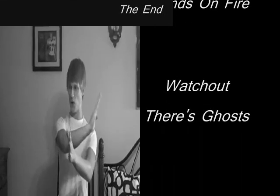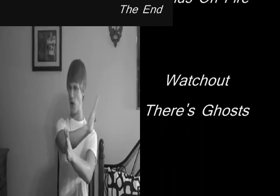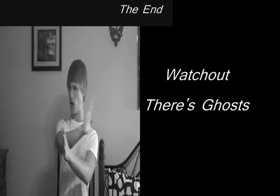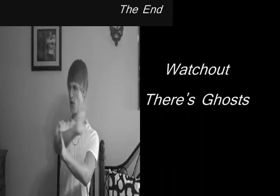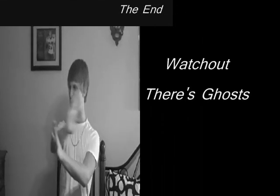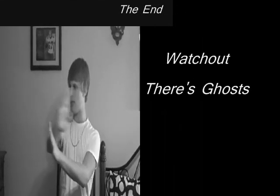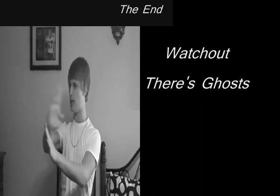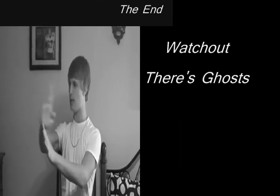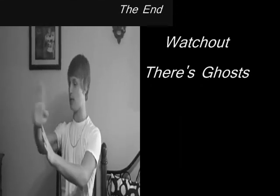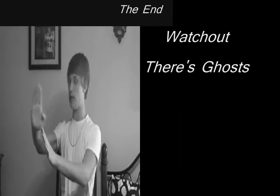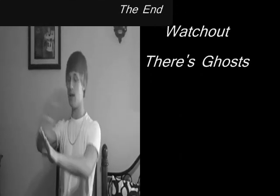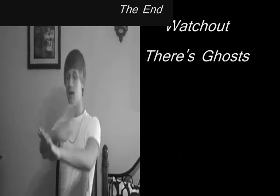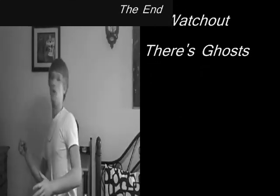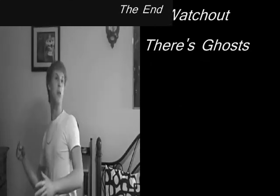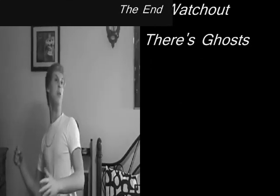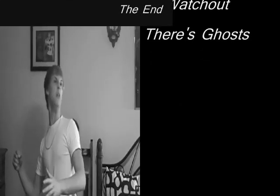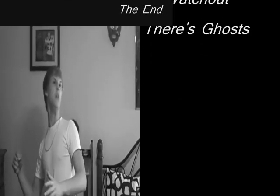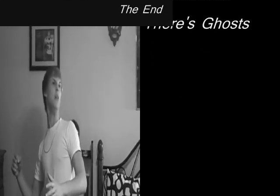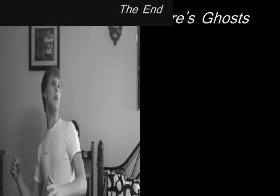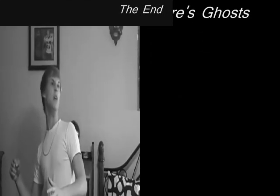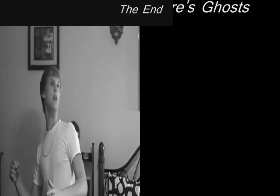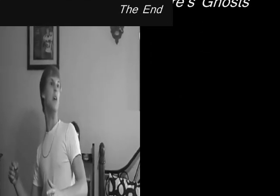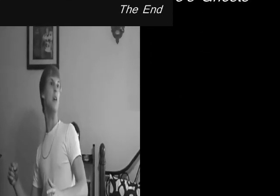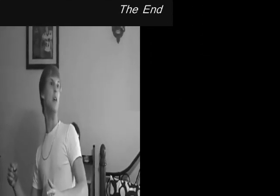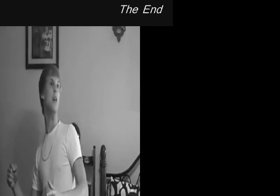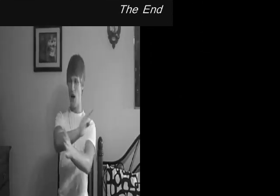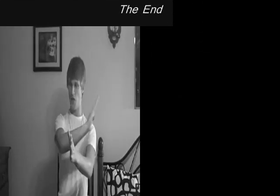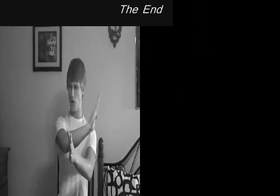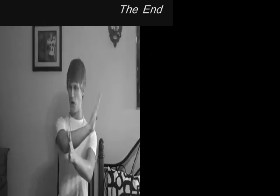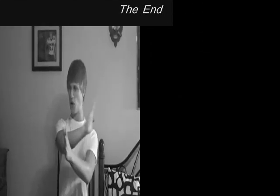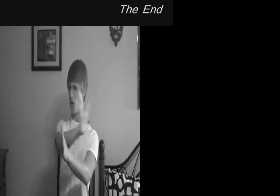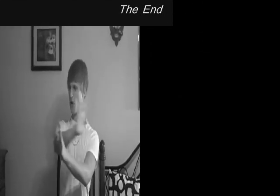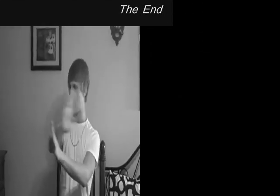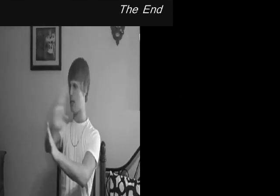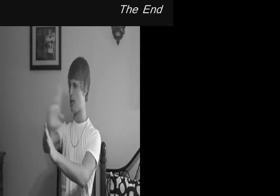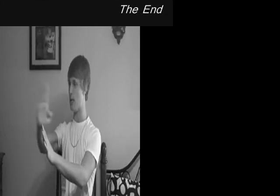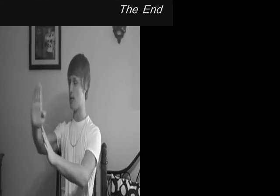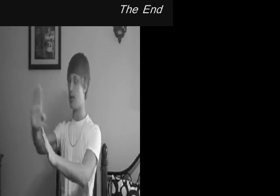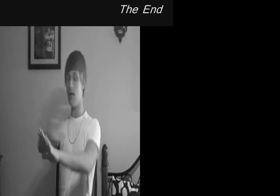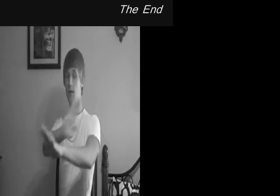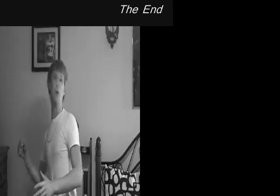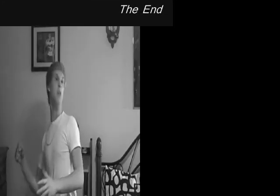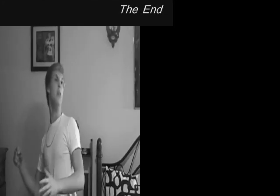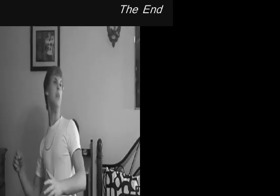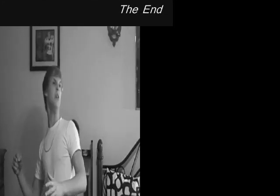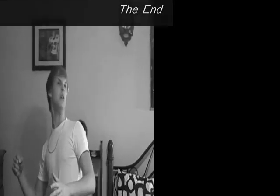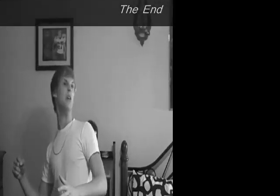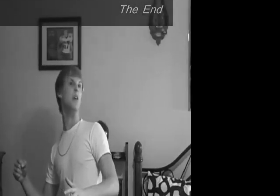that for you You gave me your voice So soon